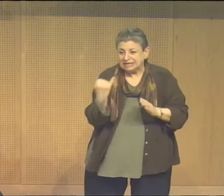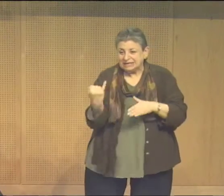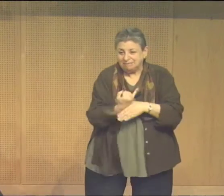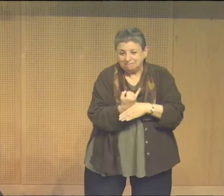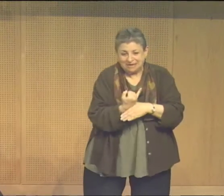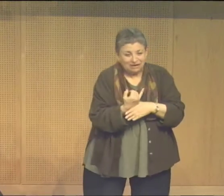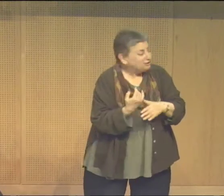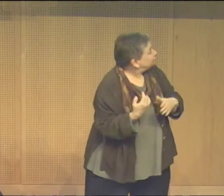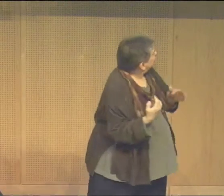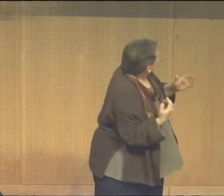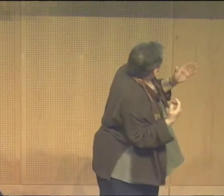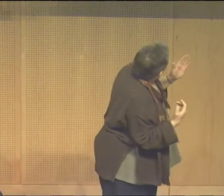hearing impaired